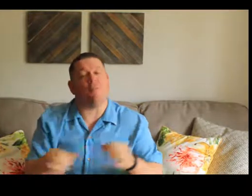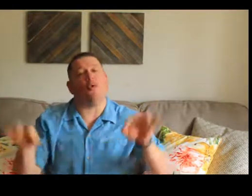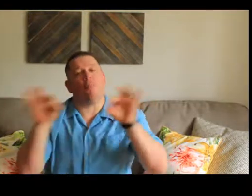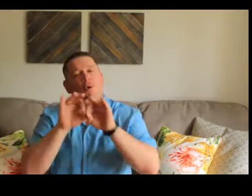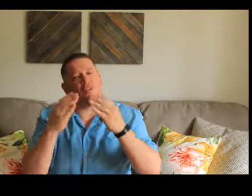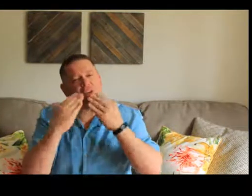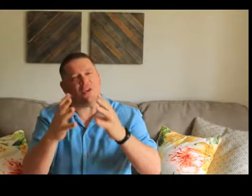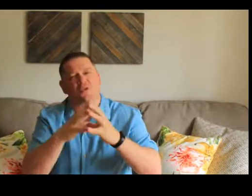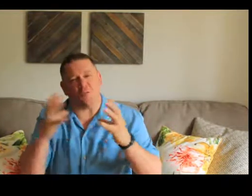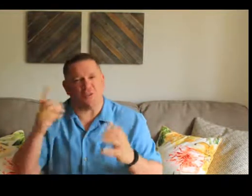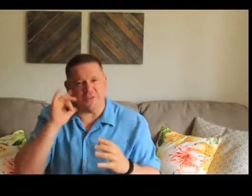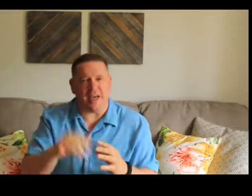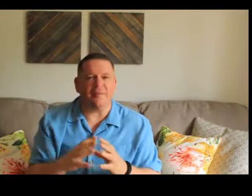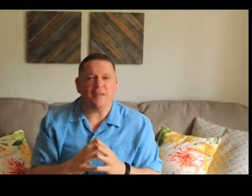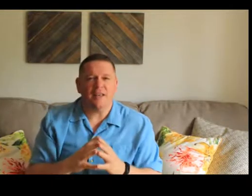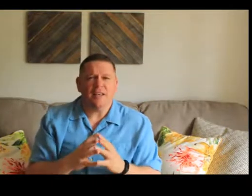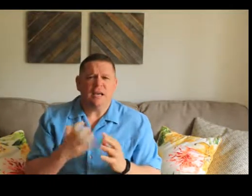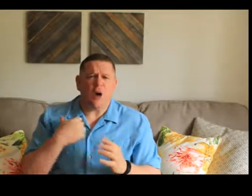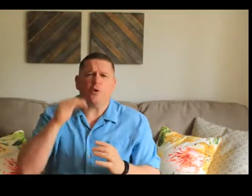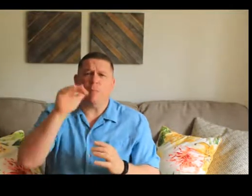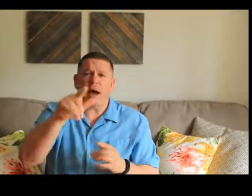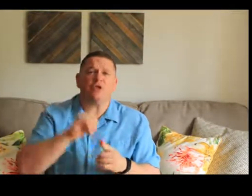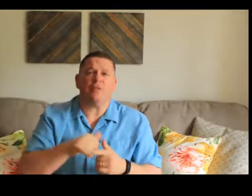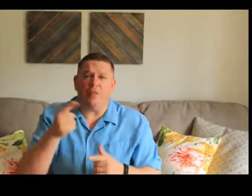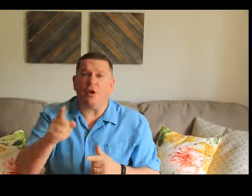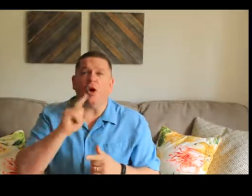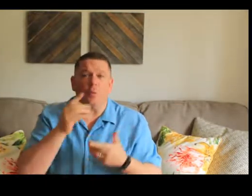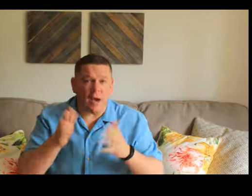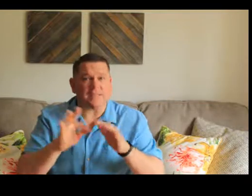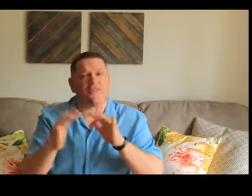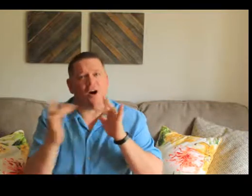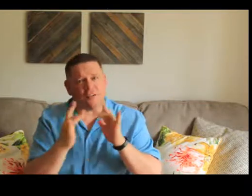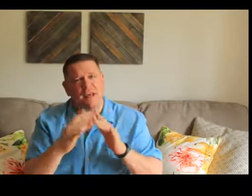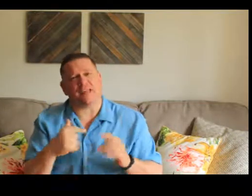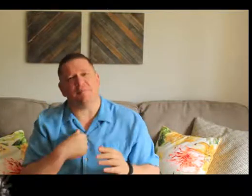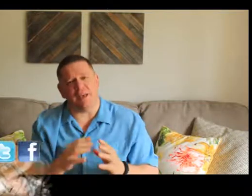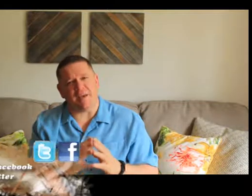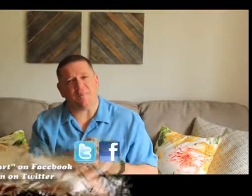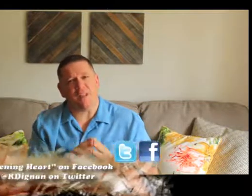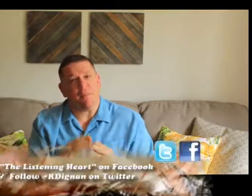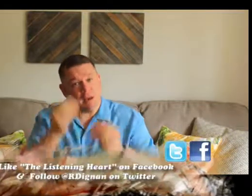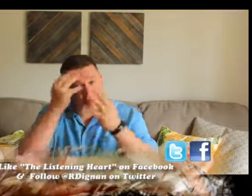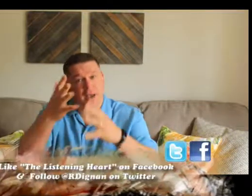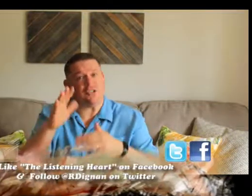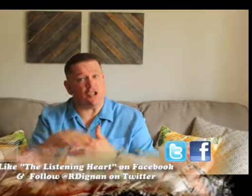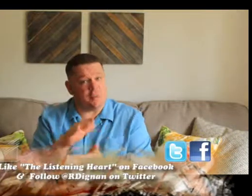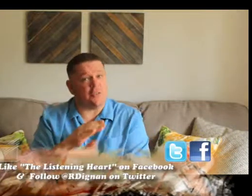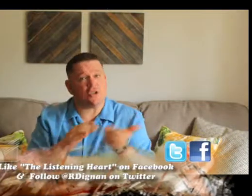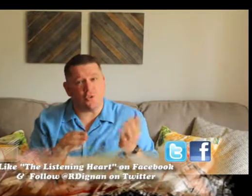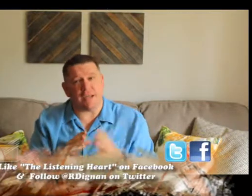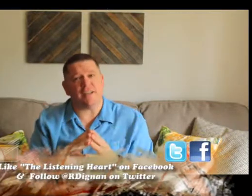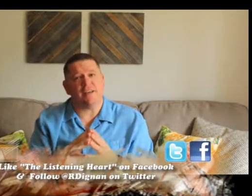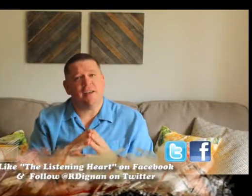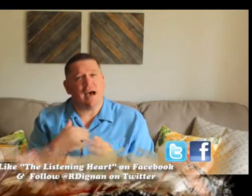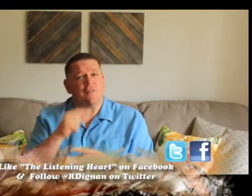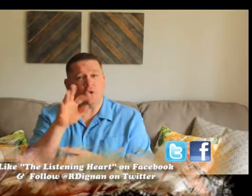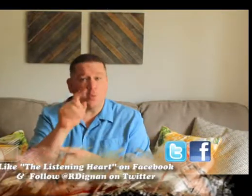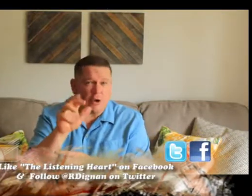more important. Thank you so much for that. I want to remind you that there are ways of contacting me. My information should be on the screen. I have a Twitter